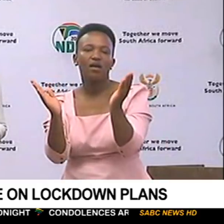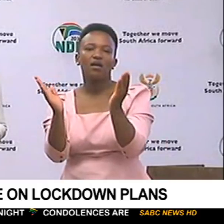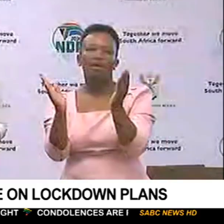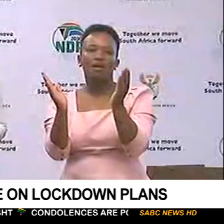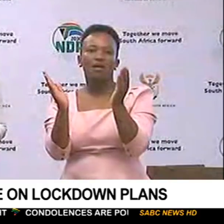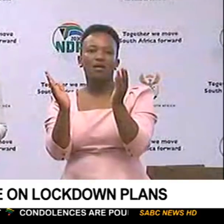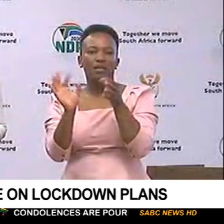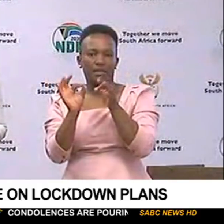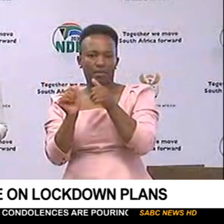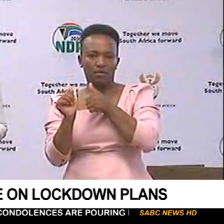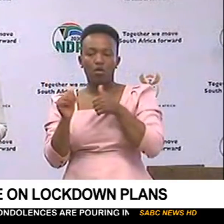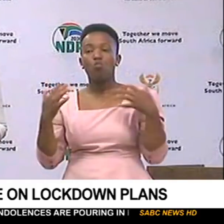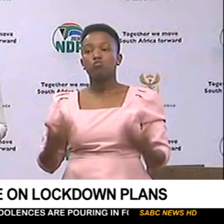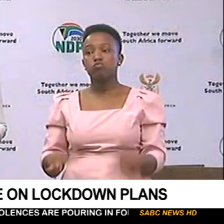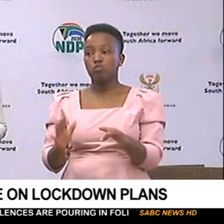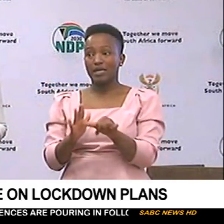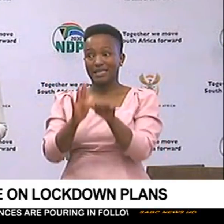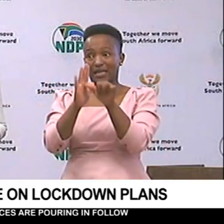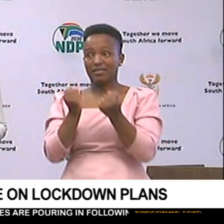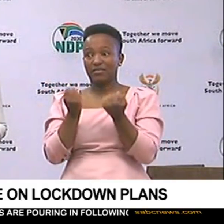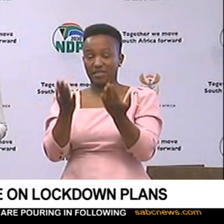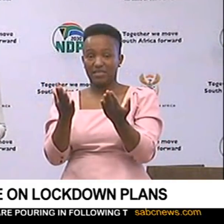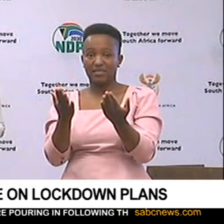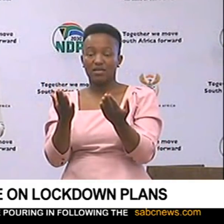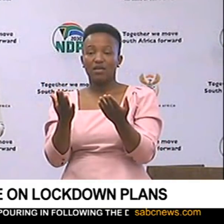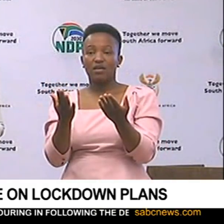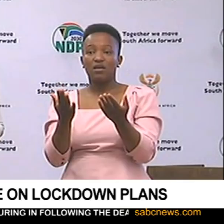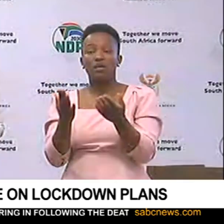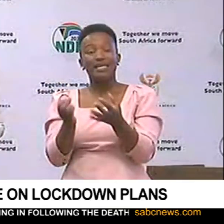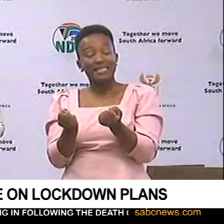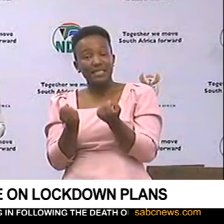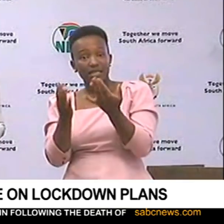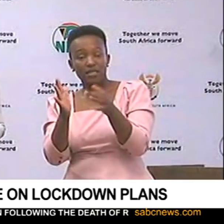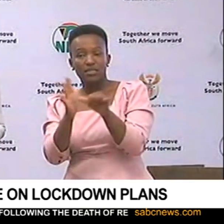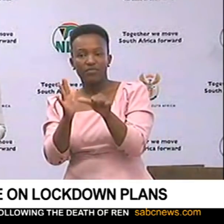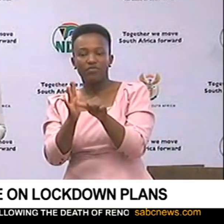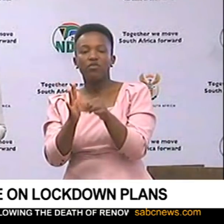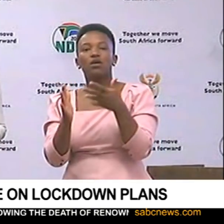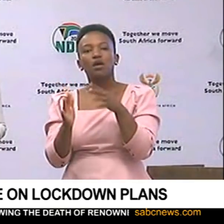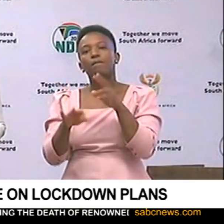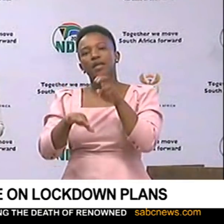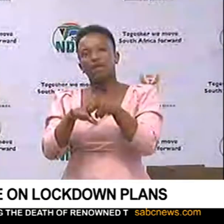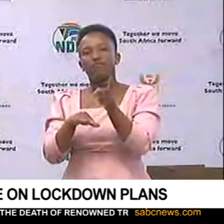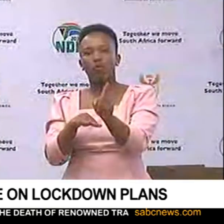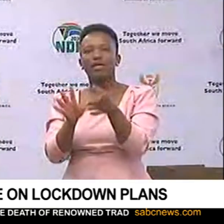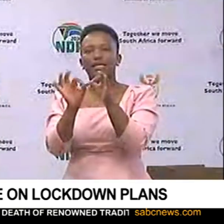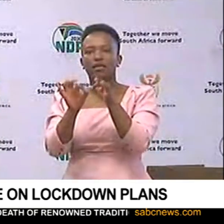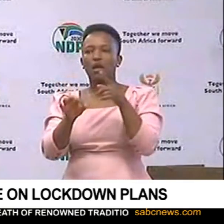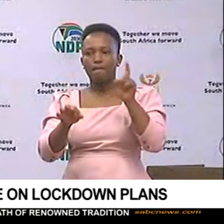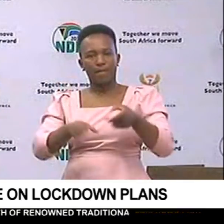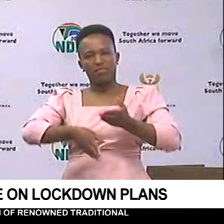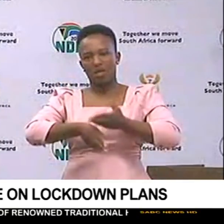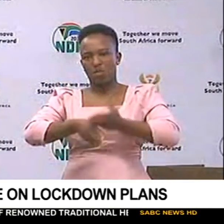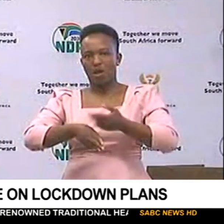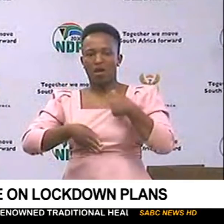say these are essential services. As we say there is essential services, there is therefore a need for them to be at work